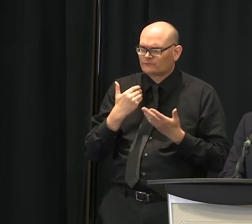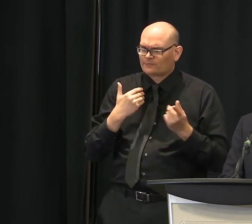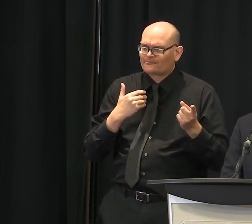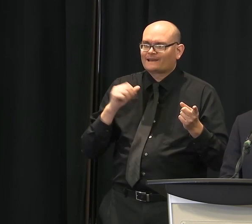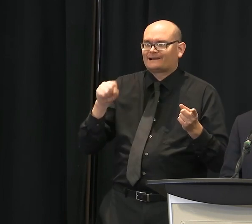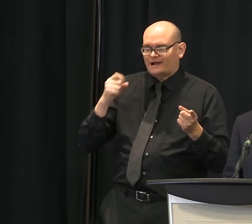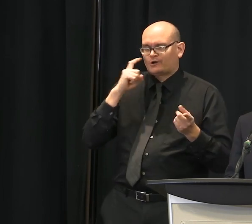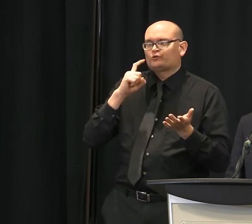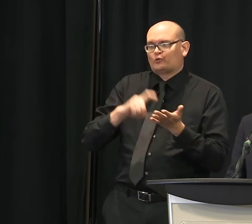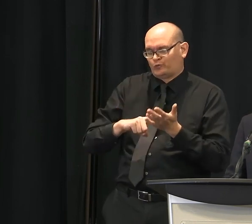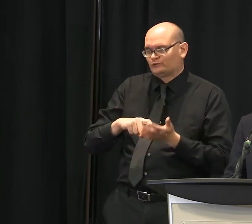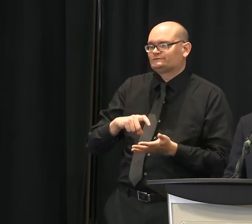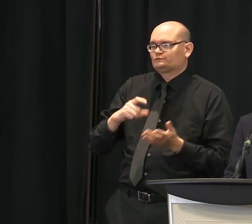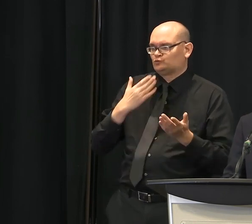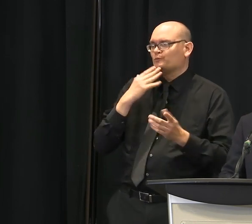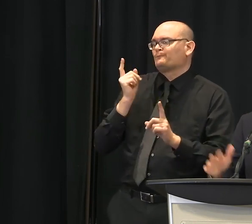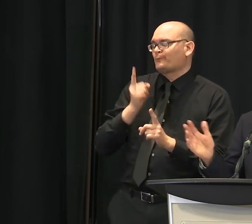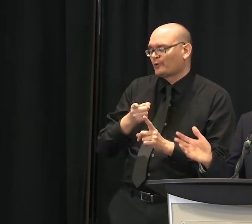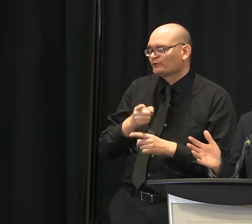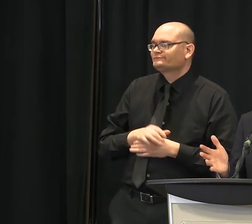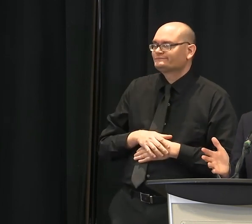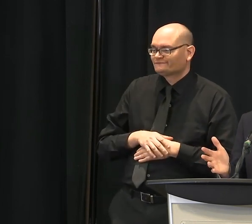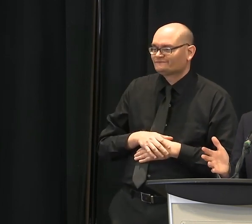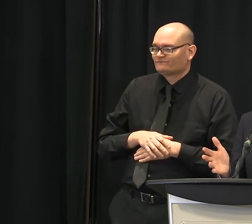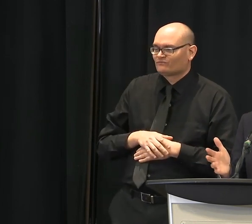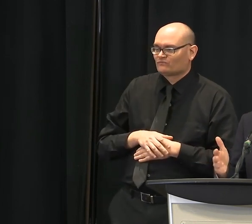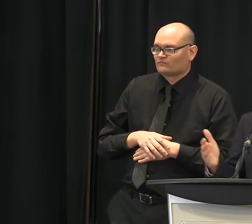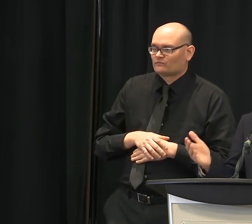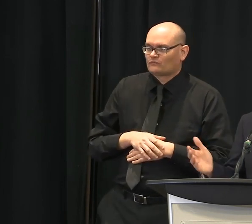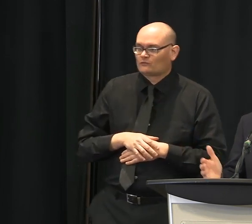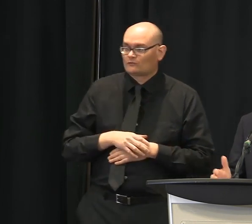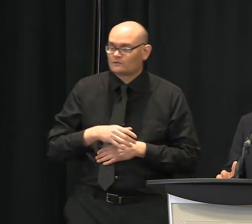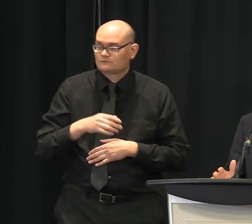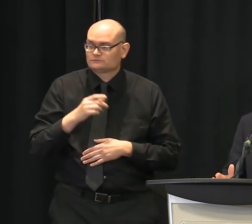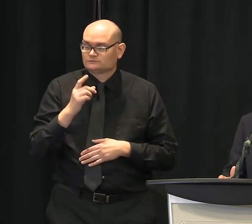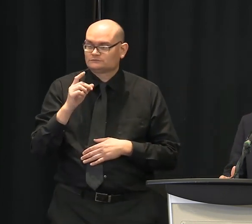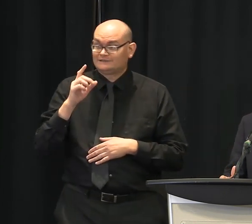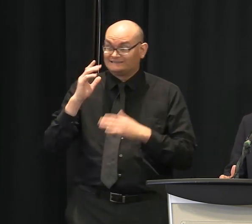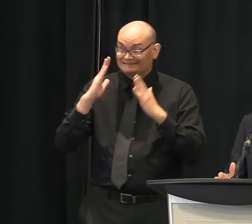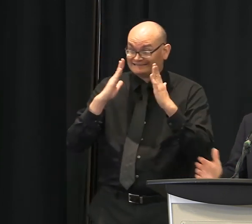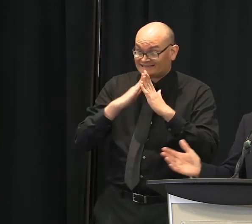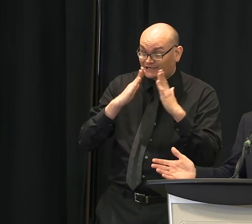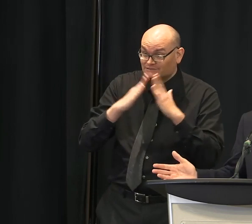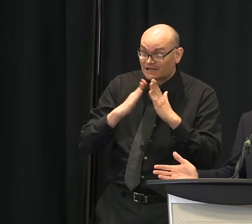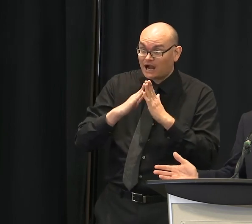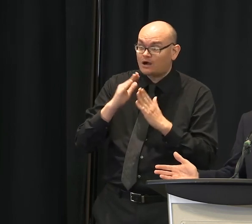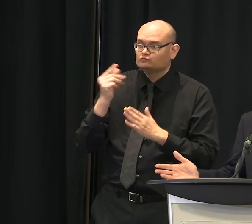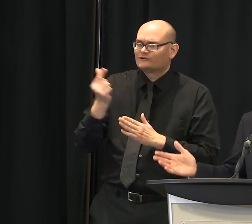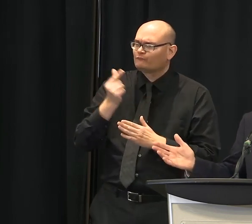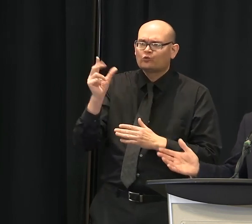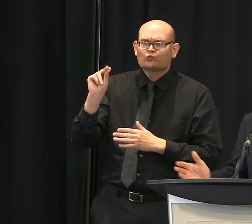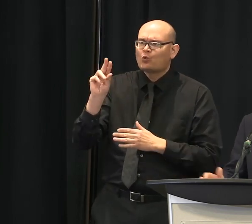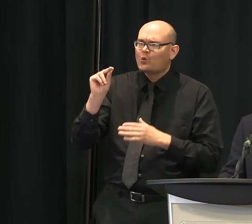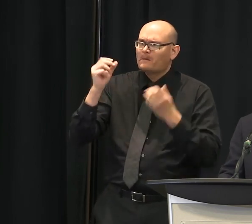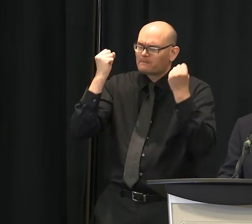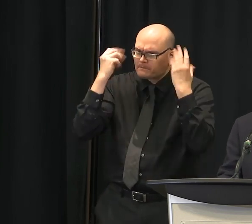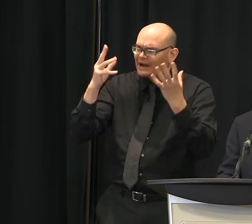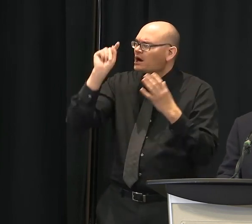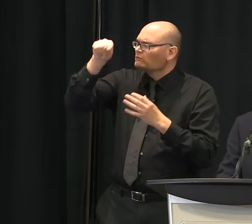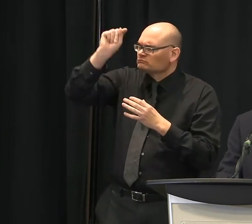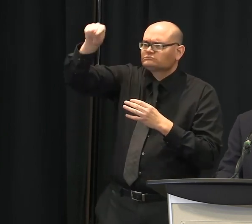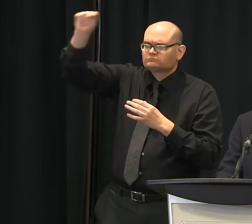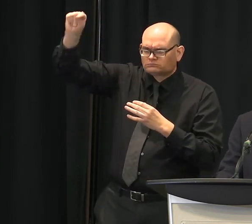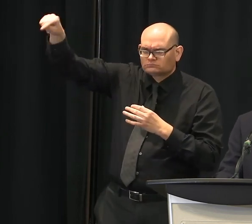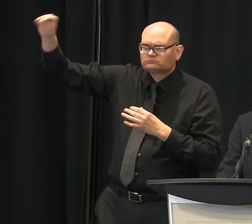Right. Yeah. Yeah. A couple things on that, and this is not just in downtown Greenville, but everywhere. There are a number of restaurants that are not opening. That's one thing you